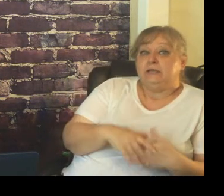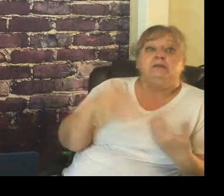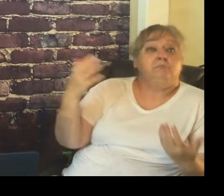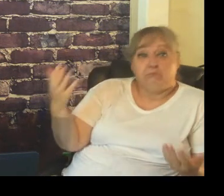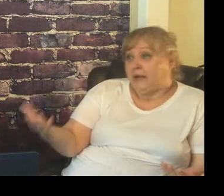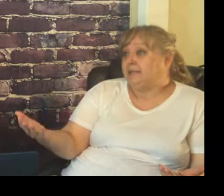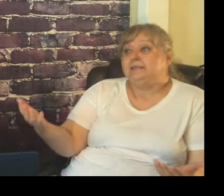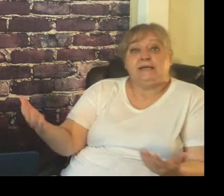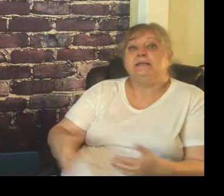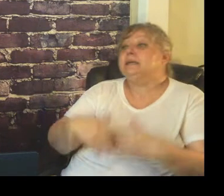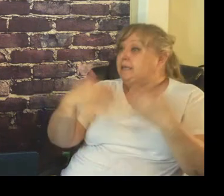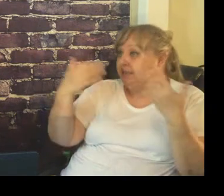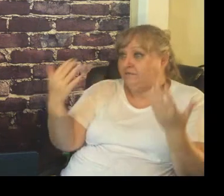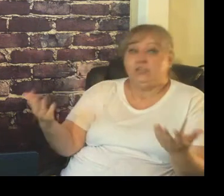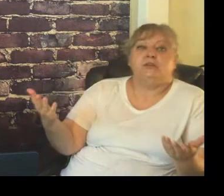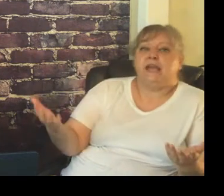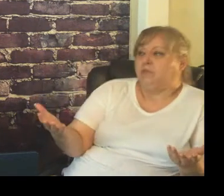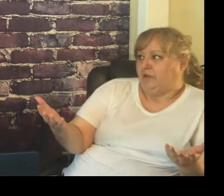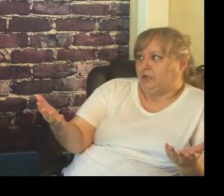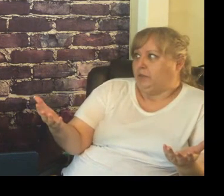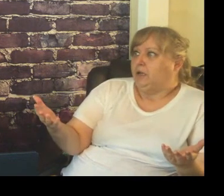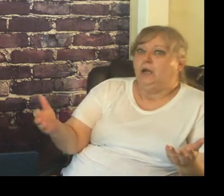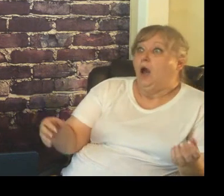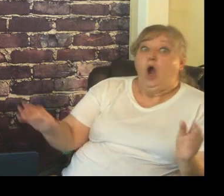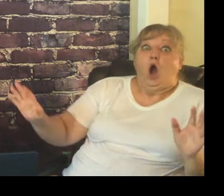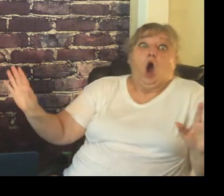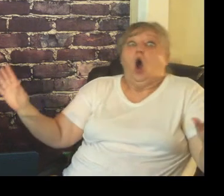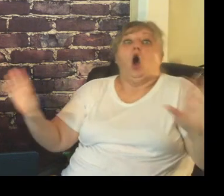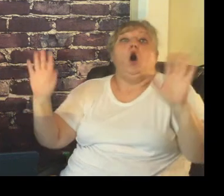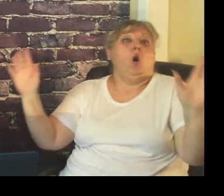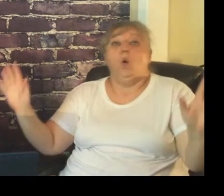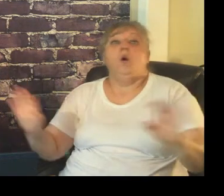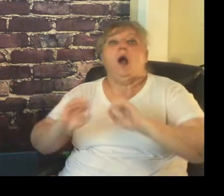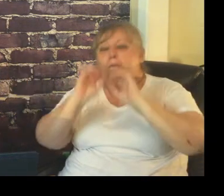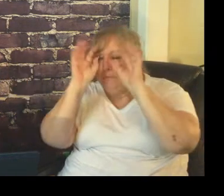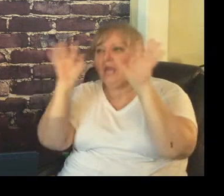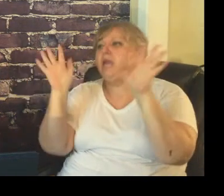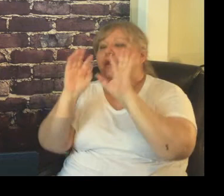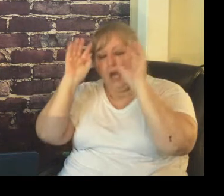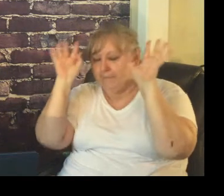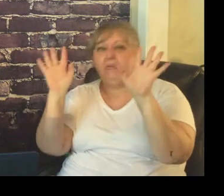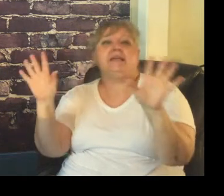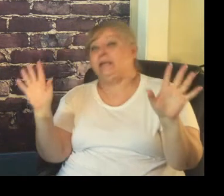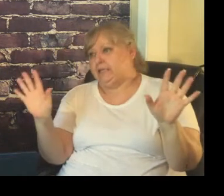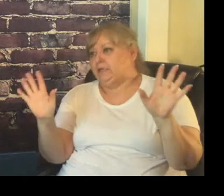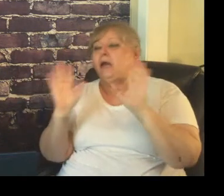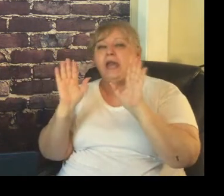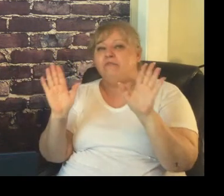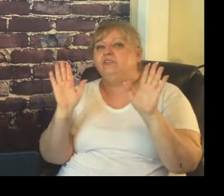my son is a video game developer all big big hit every